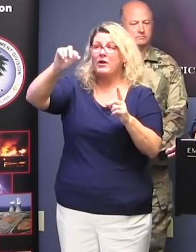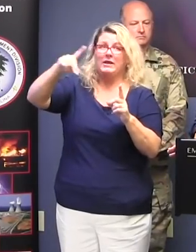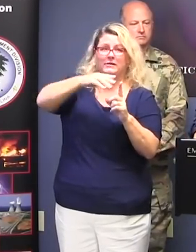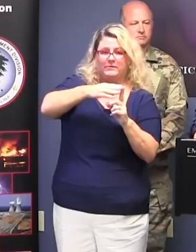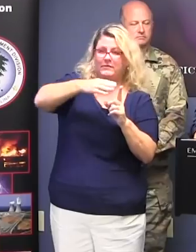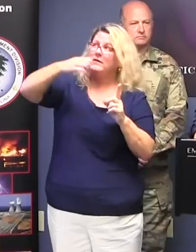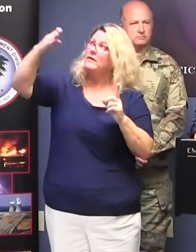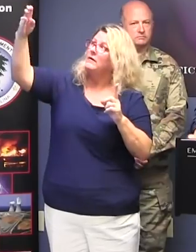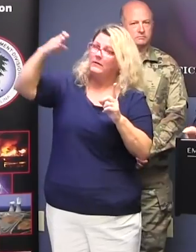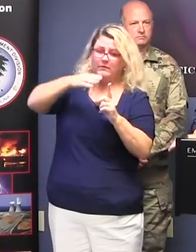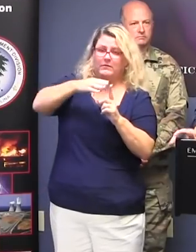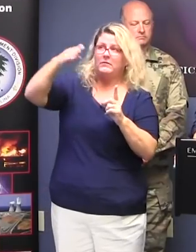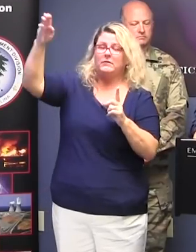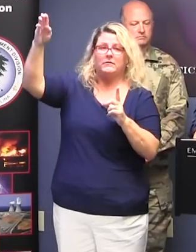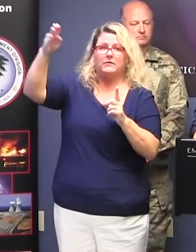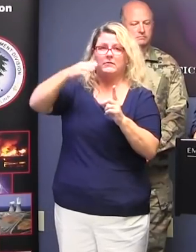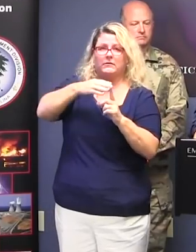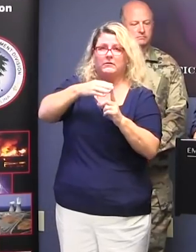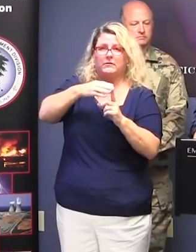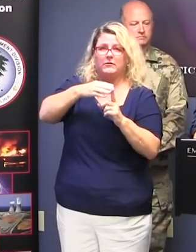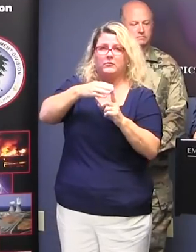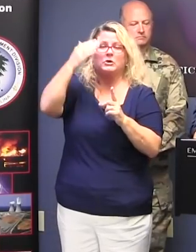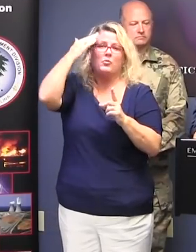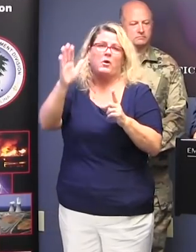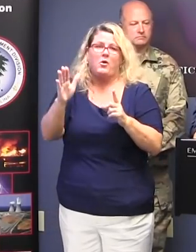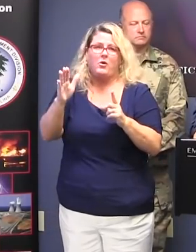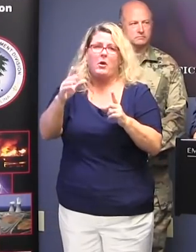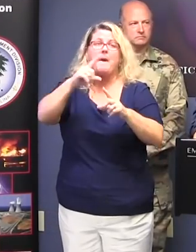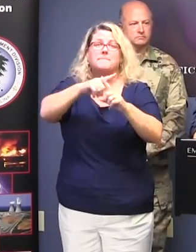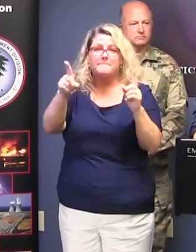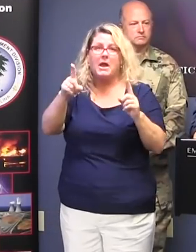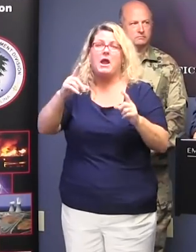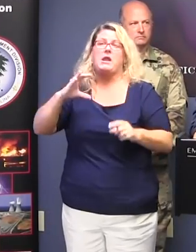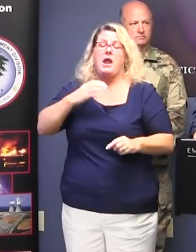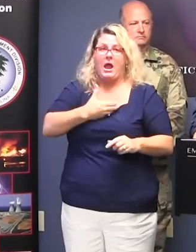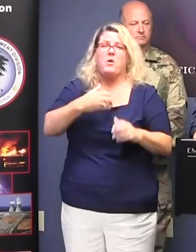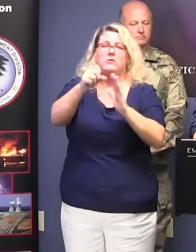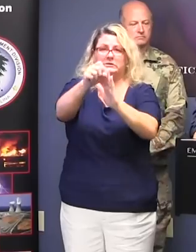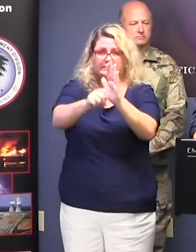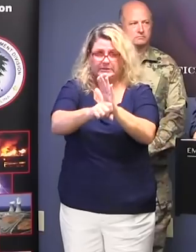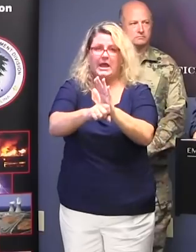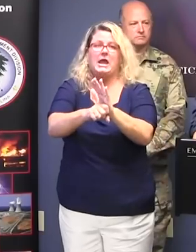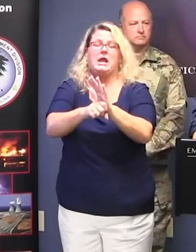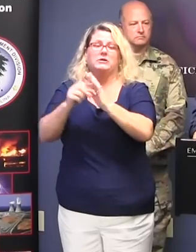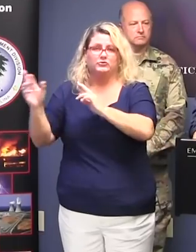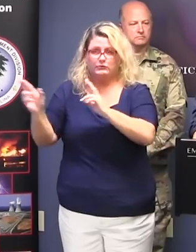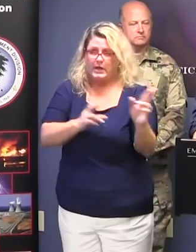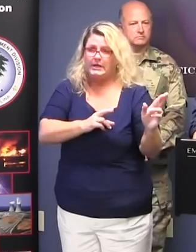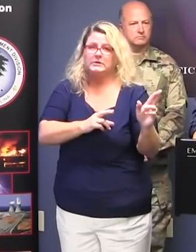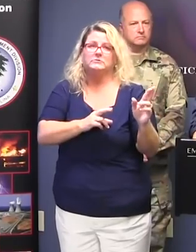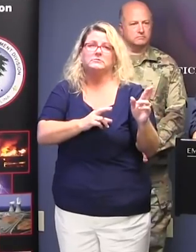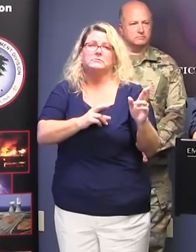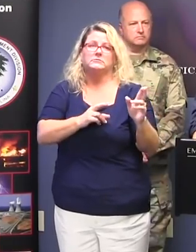we don't know what's going to happen, but we know this. The official part of the state, the state response mechanism is in gear and